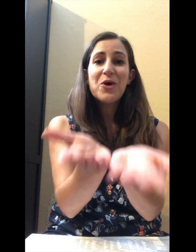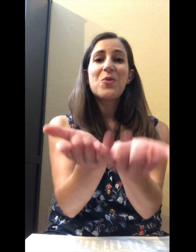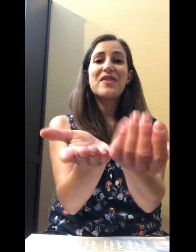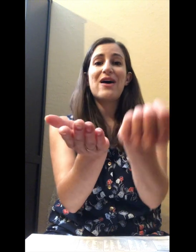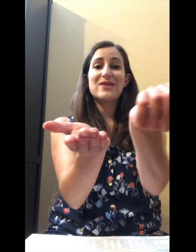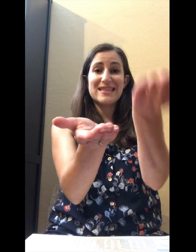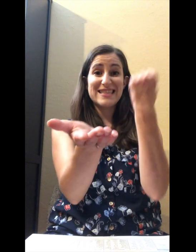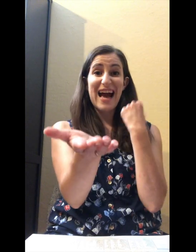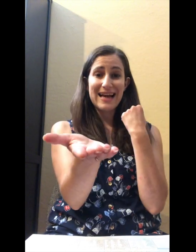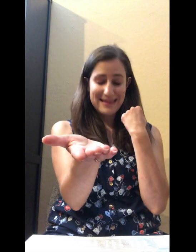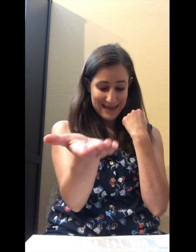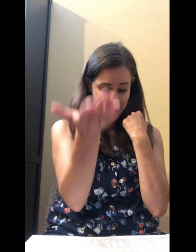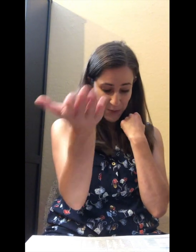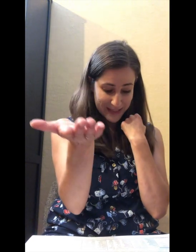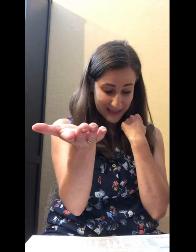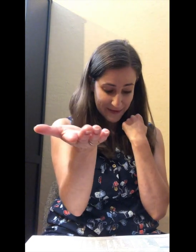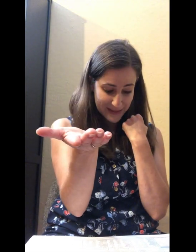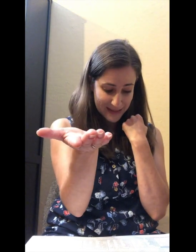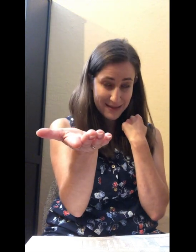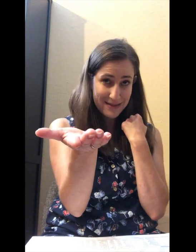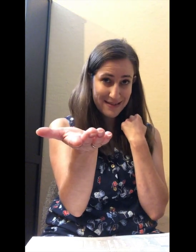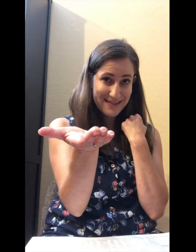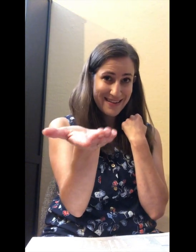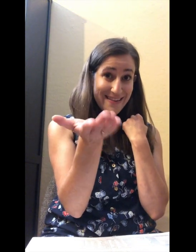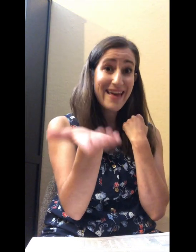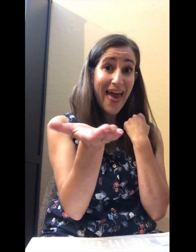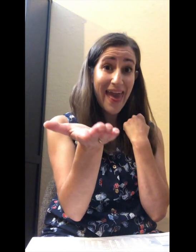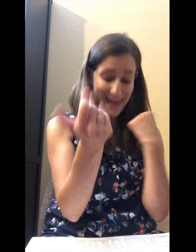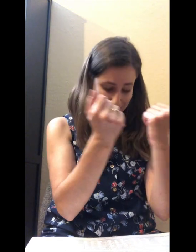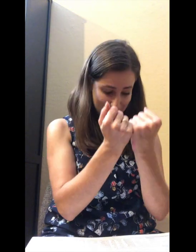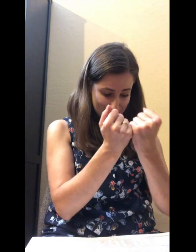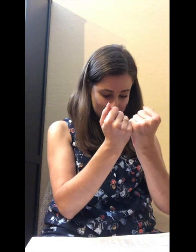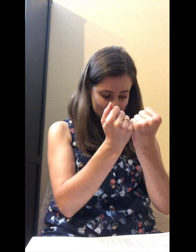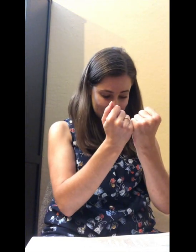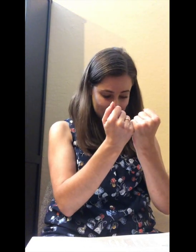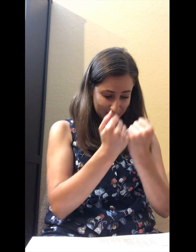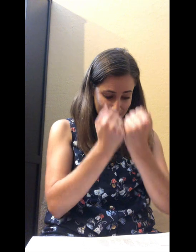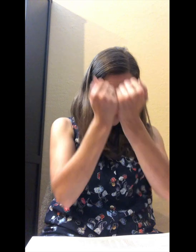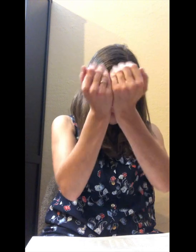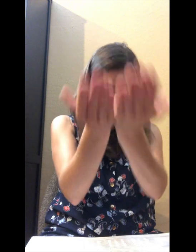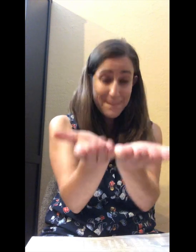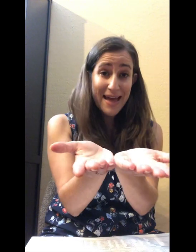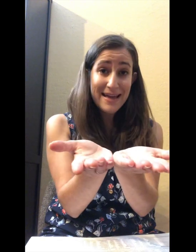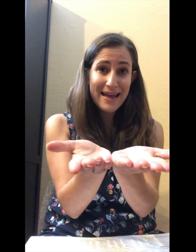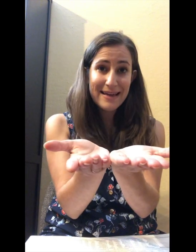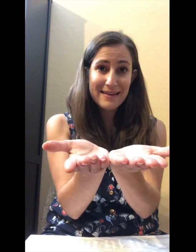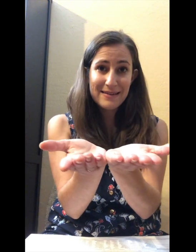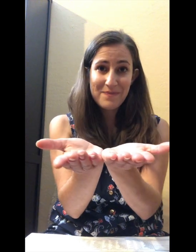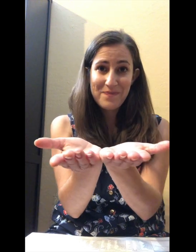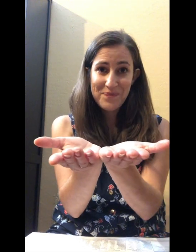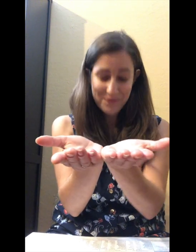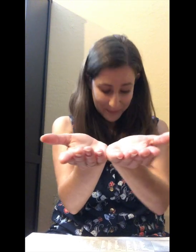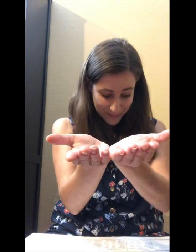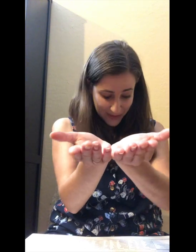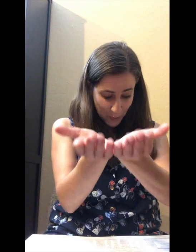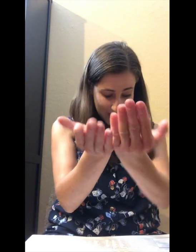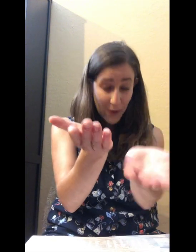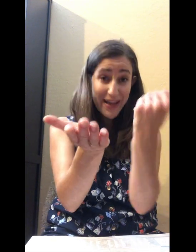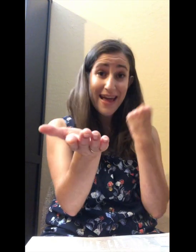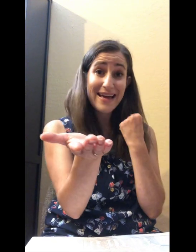Without stack at the end, what's left? Hay. Say pancake. Without cake